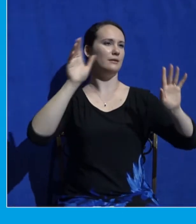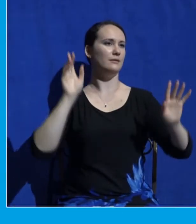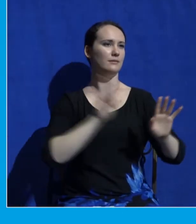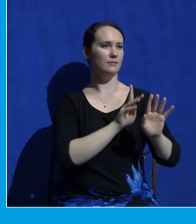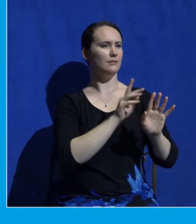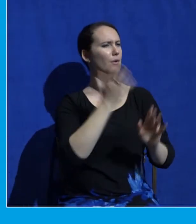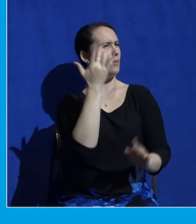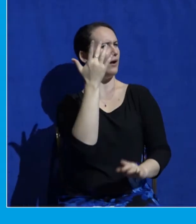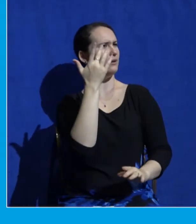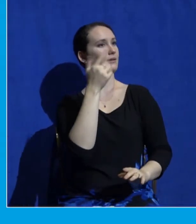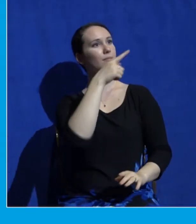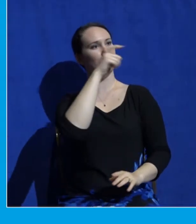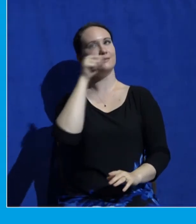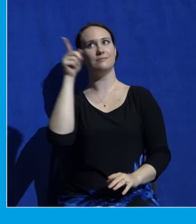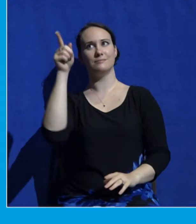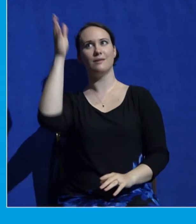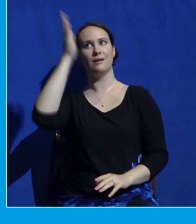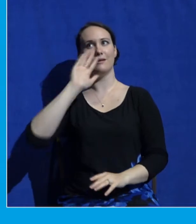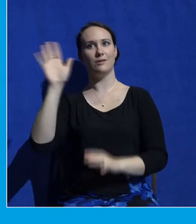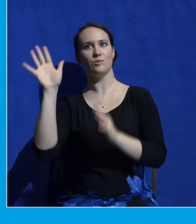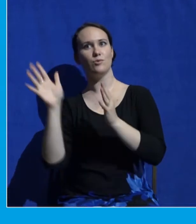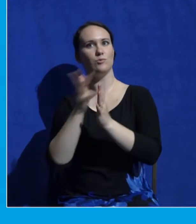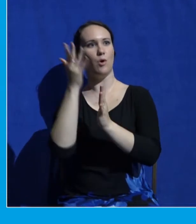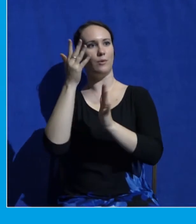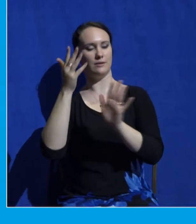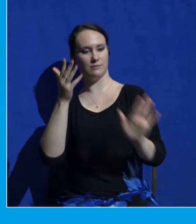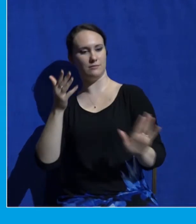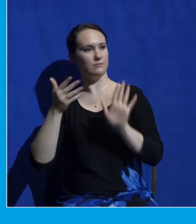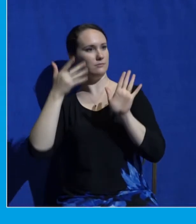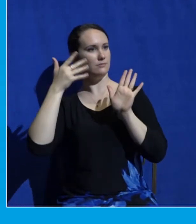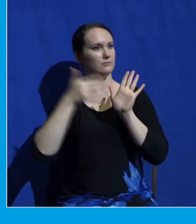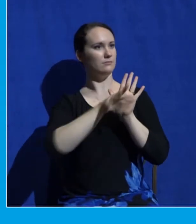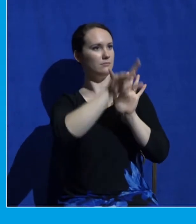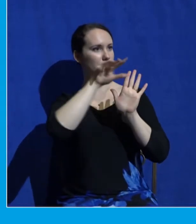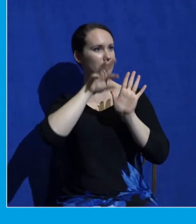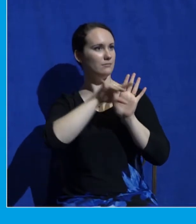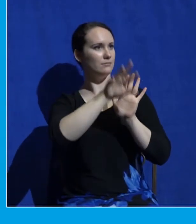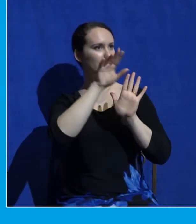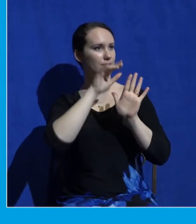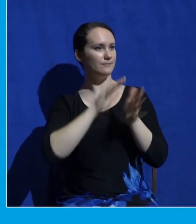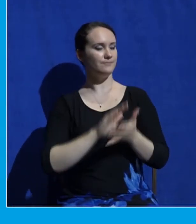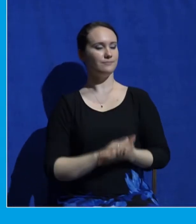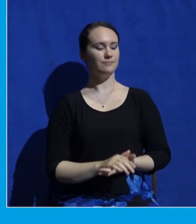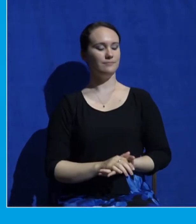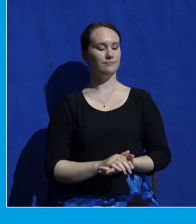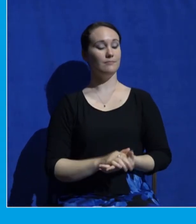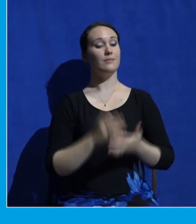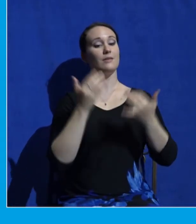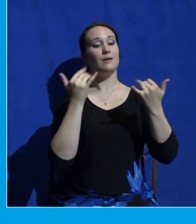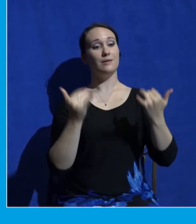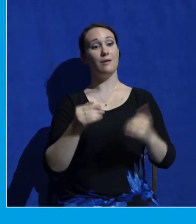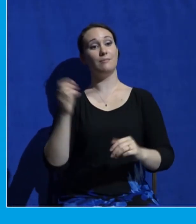Well, now, in Mark chapter 9, after how many days? Six days.